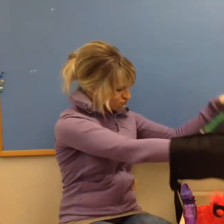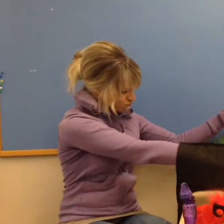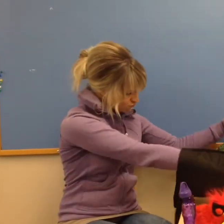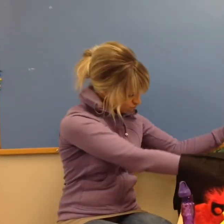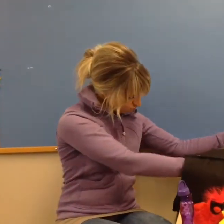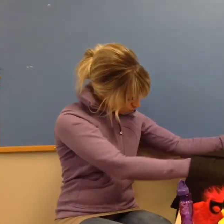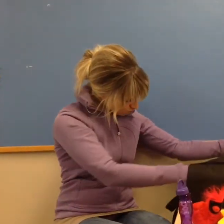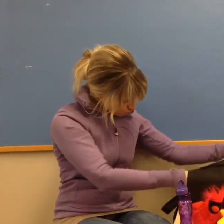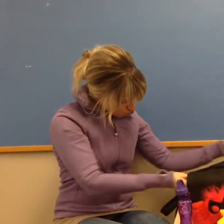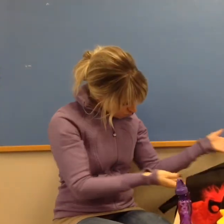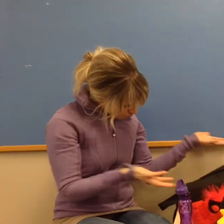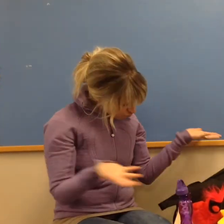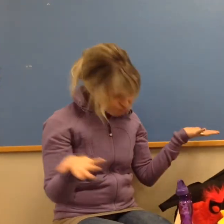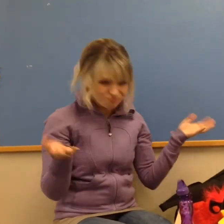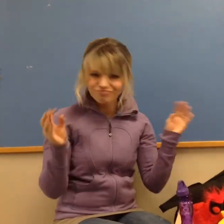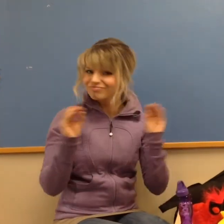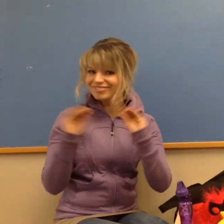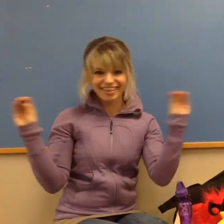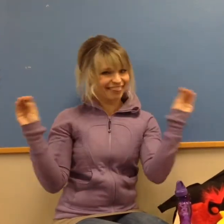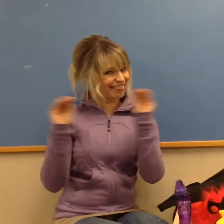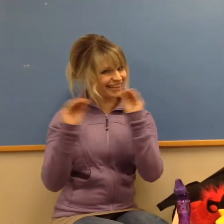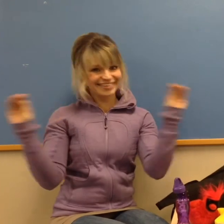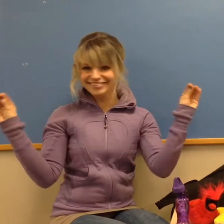-H-A-V-E-M. Nothing.